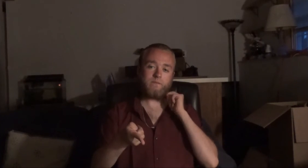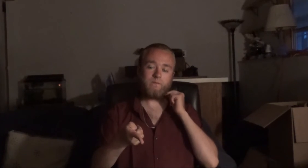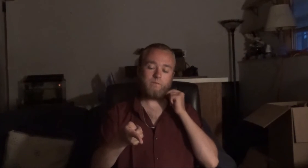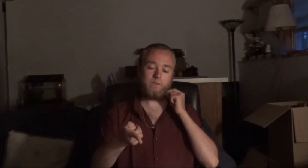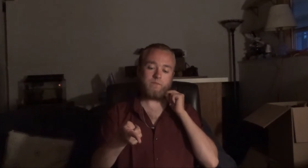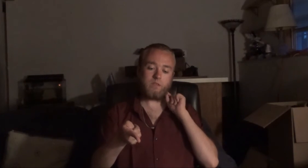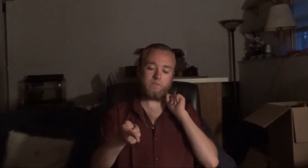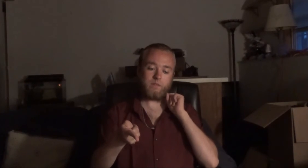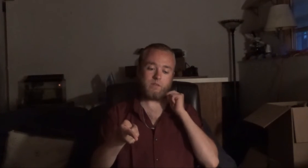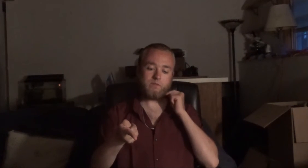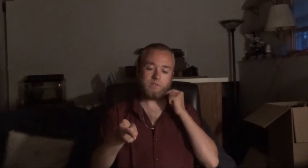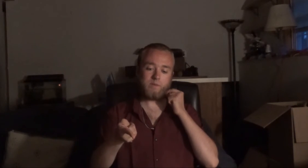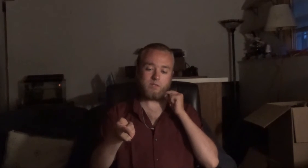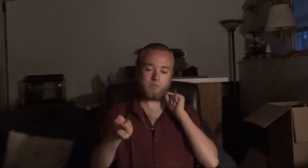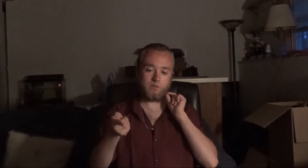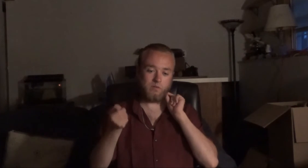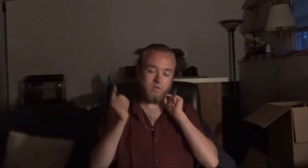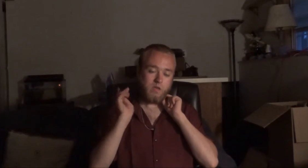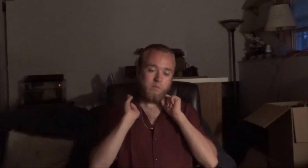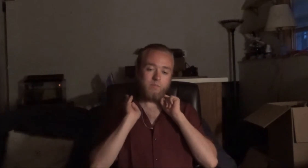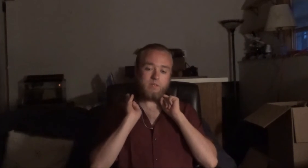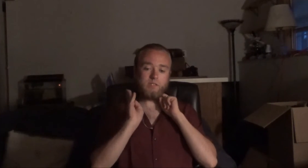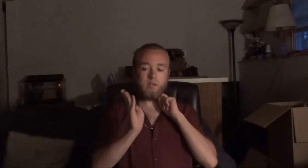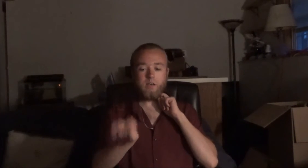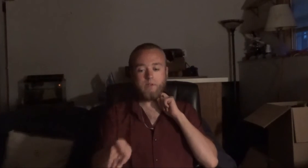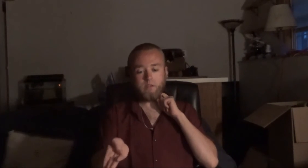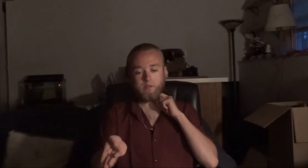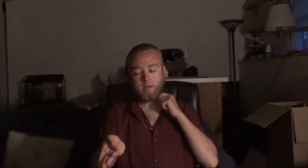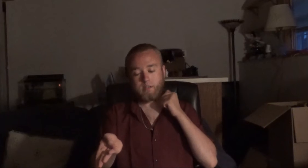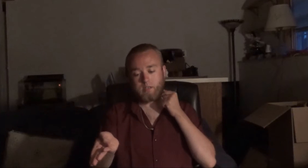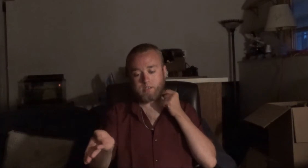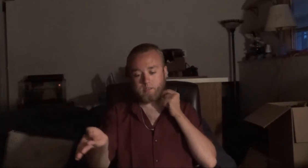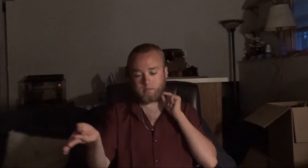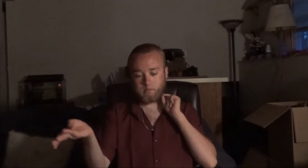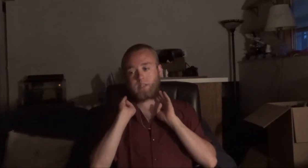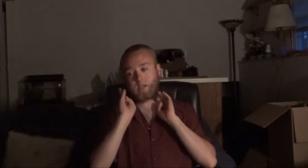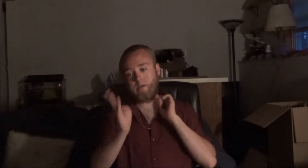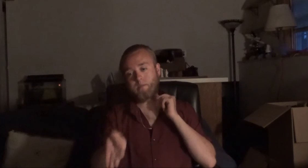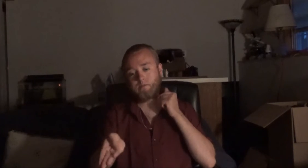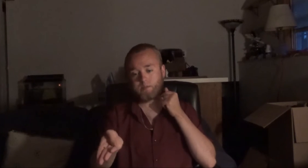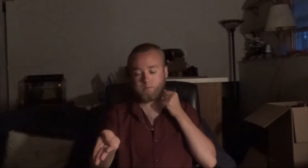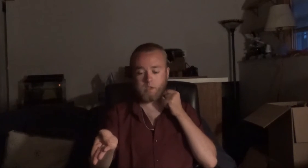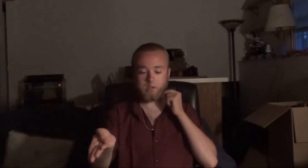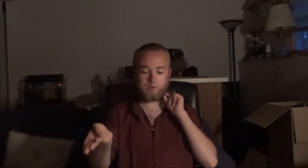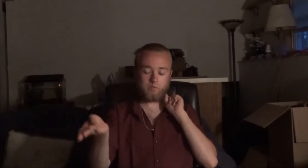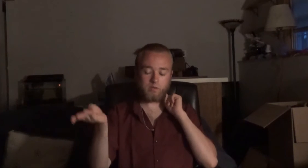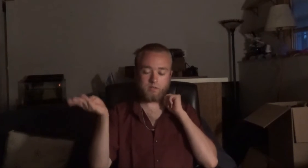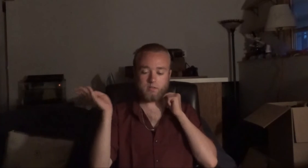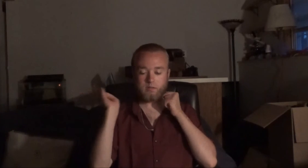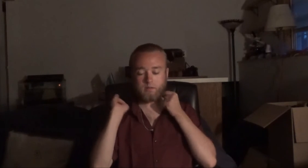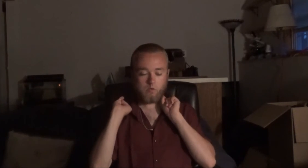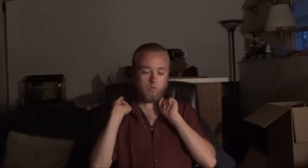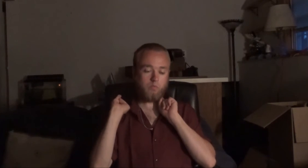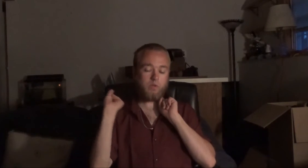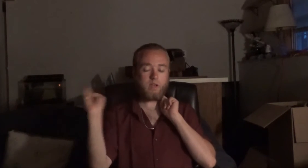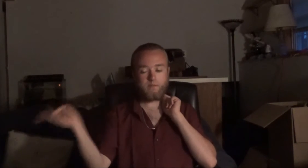50th video special, please comment your ideas, DM them to me on Twitter, or whatever.